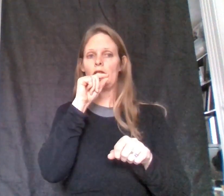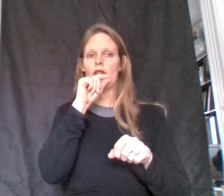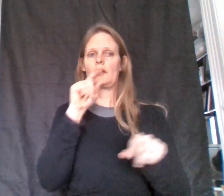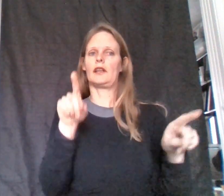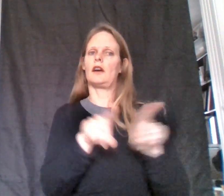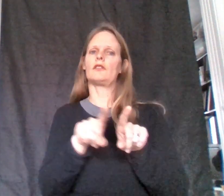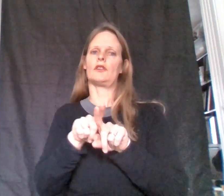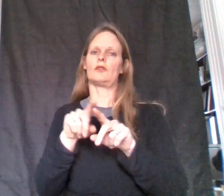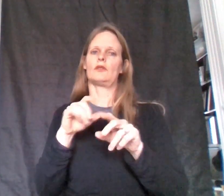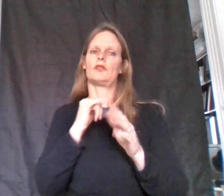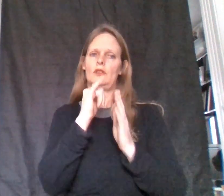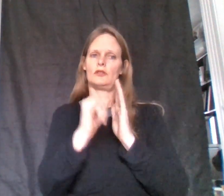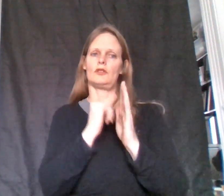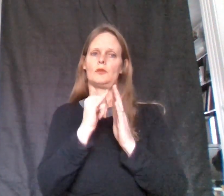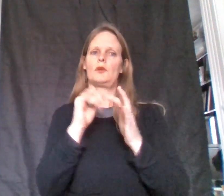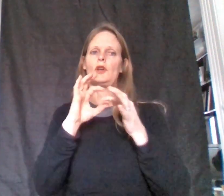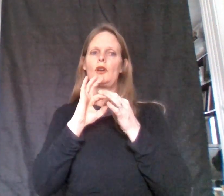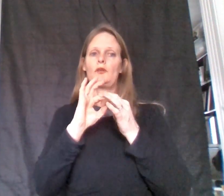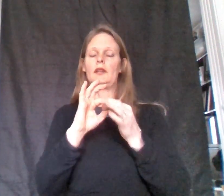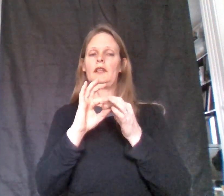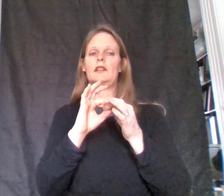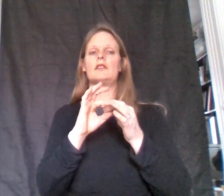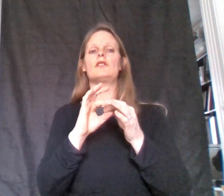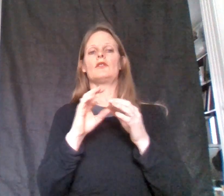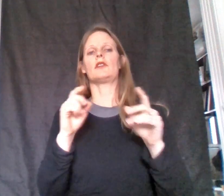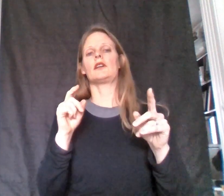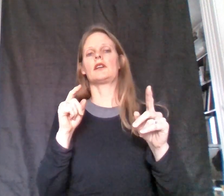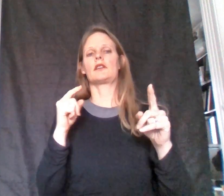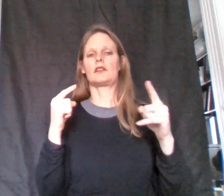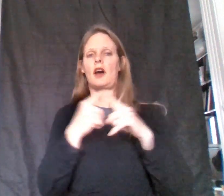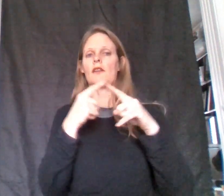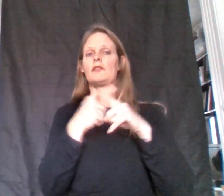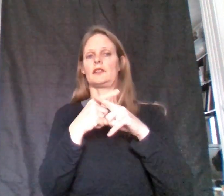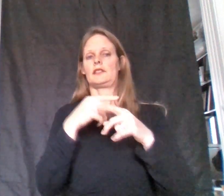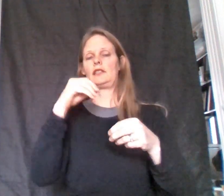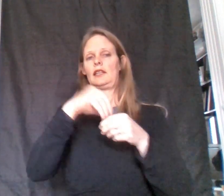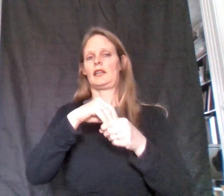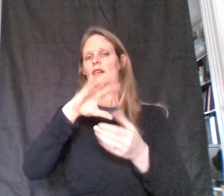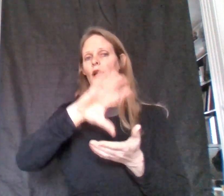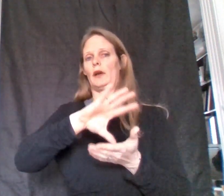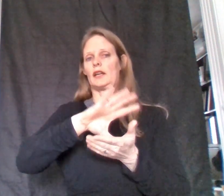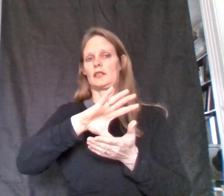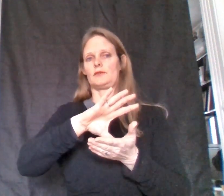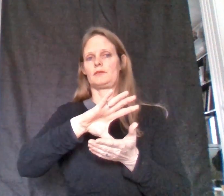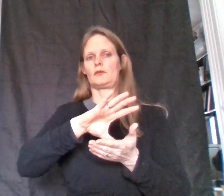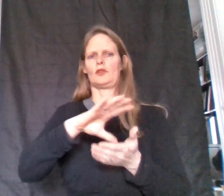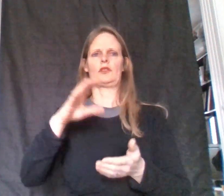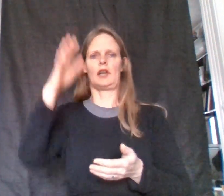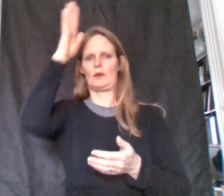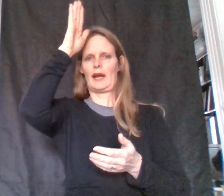and also YouTube related to the conflict in Iraq, or Iraq.